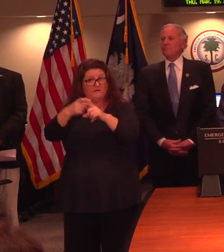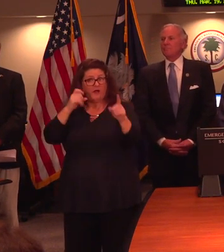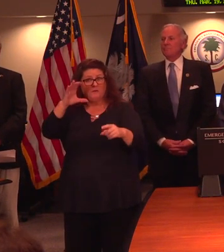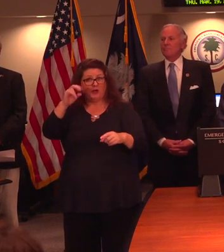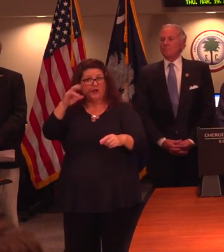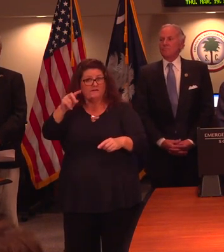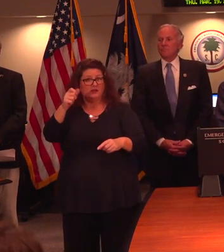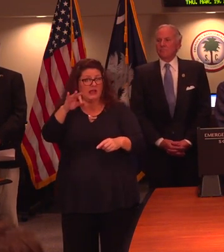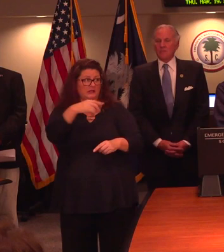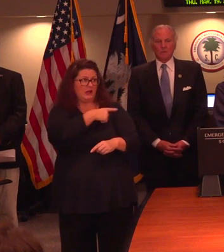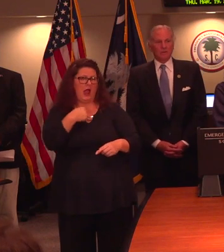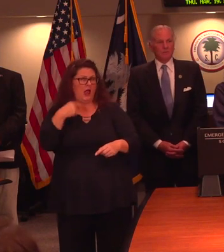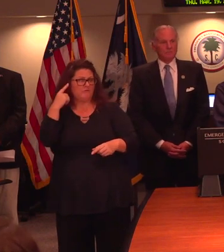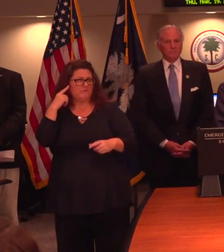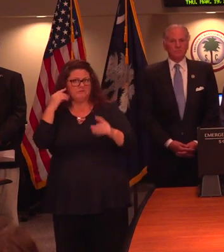heard that.